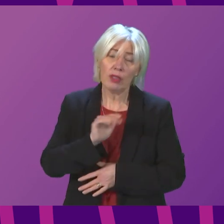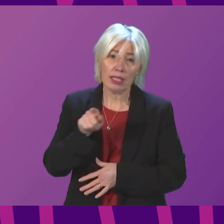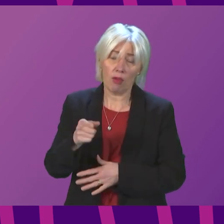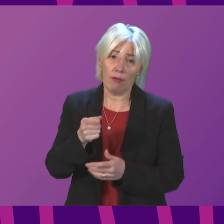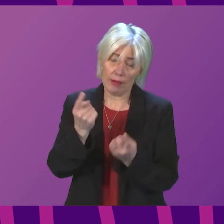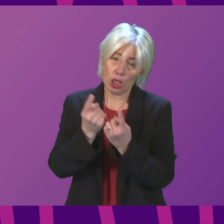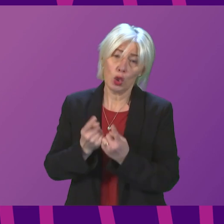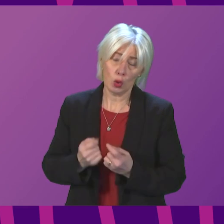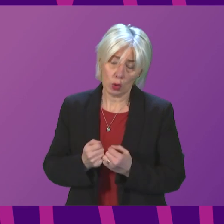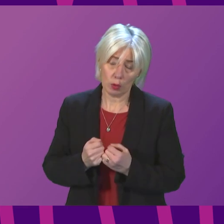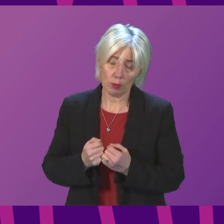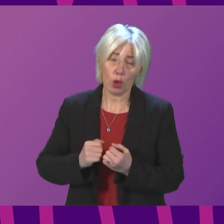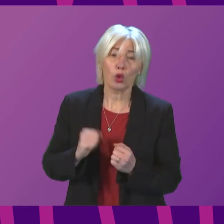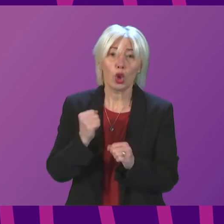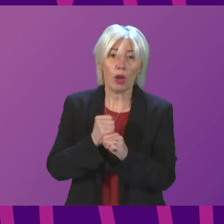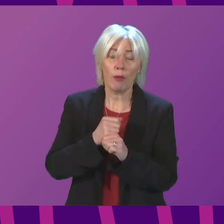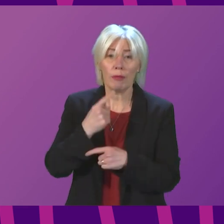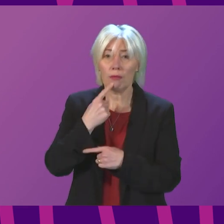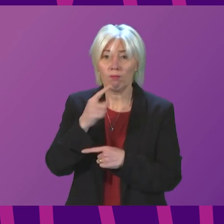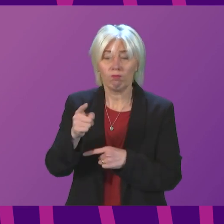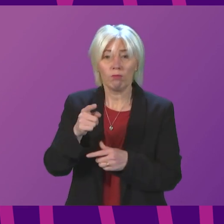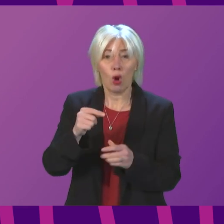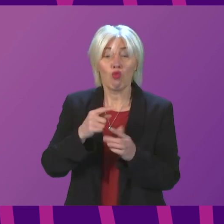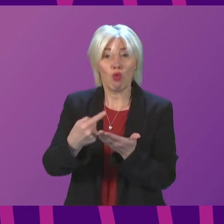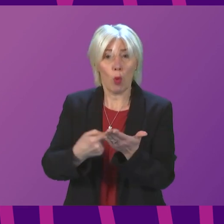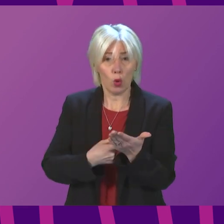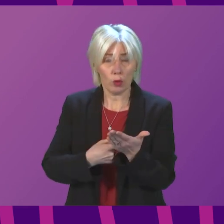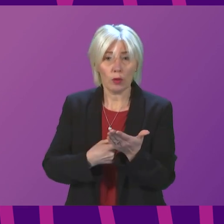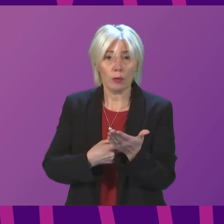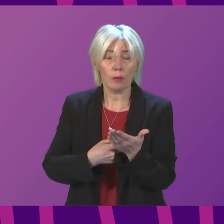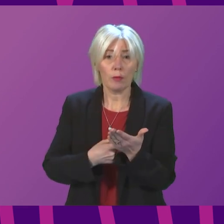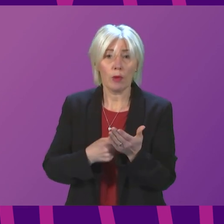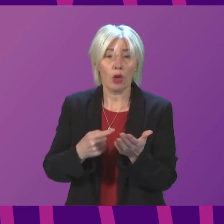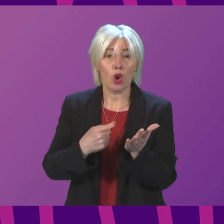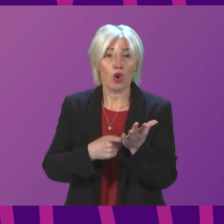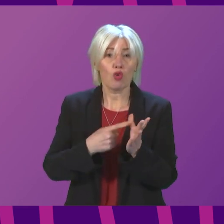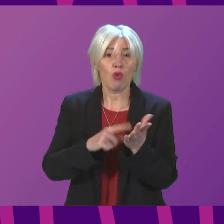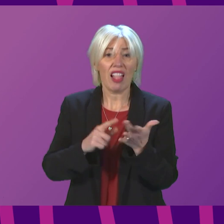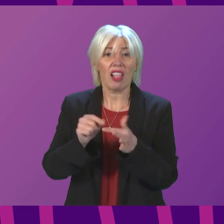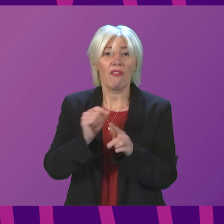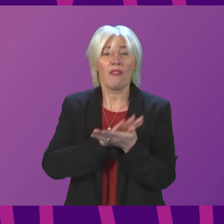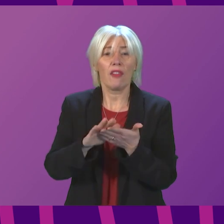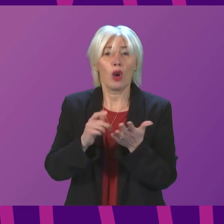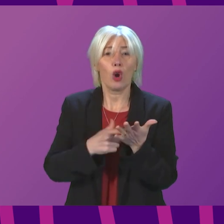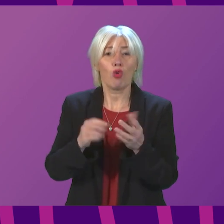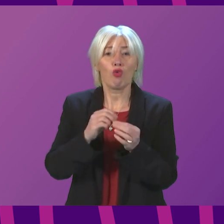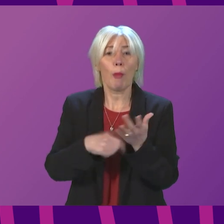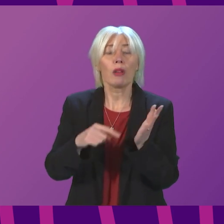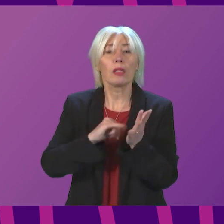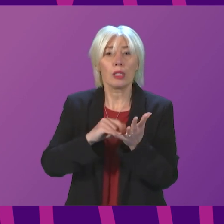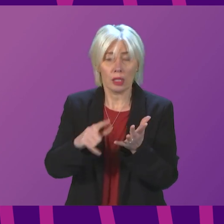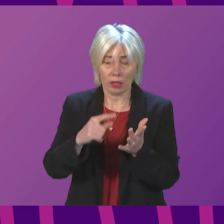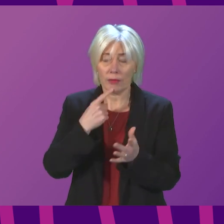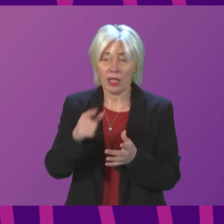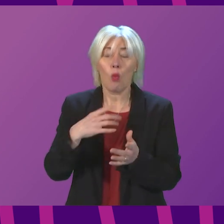issues. The Scottish Government commissioned the report conducted by Ralph Roberts as part of a commitment to the